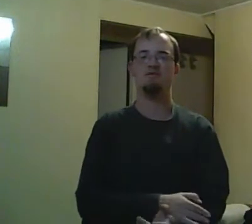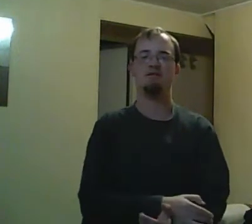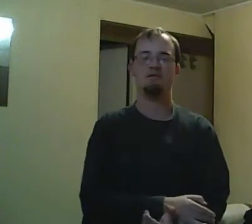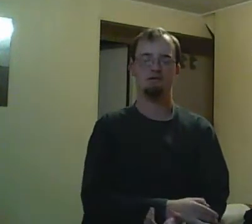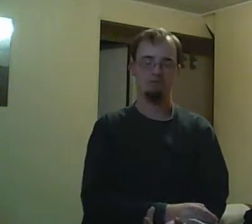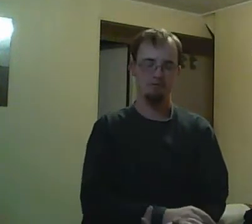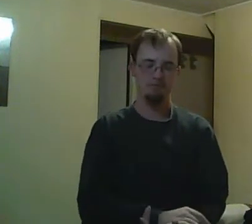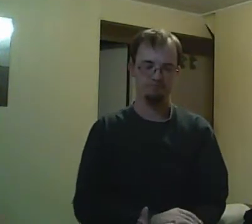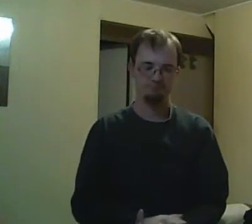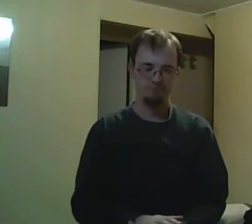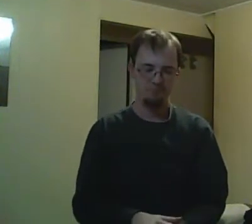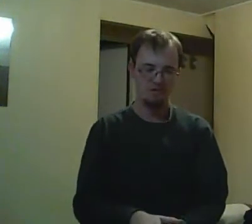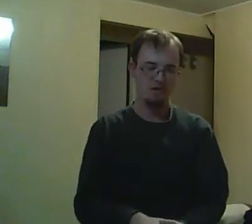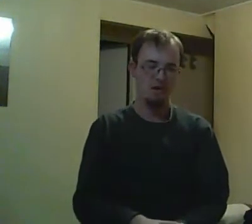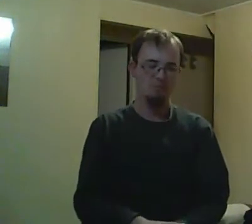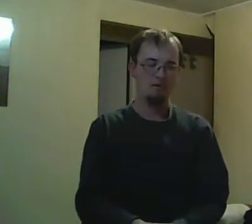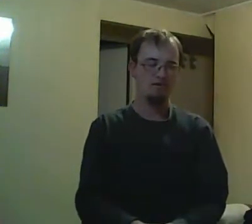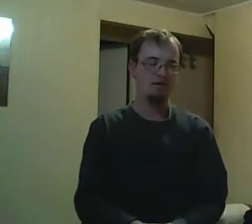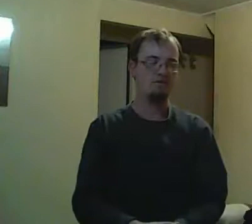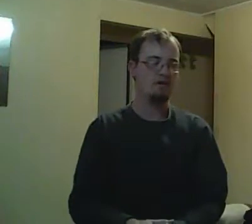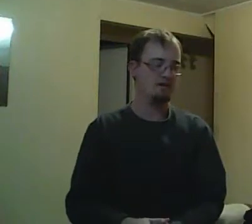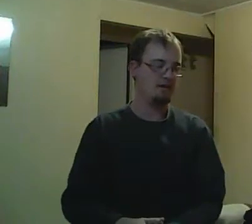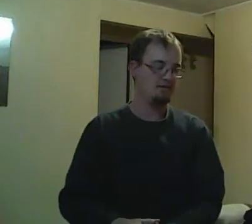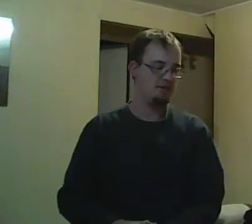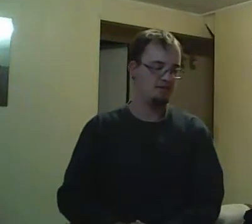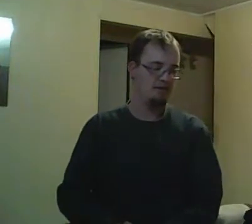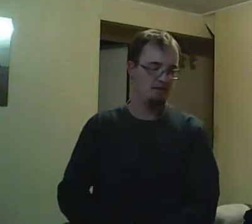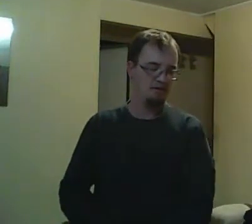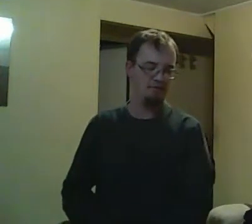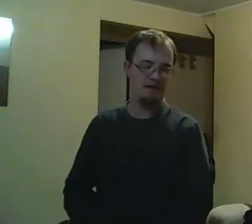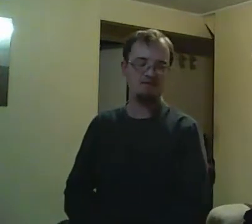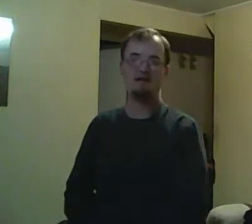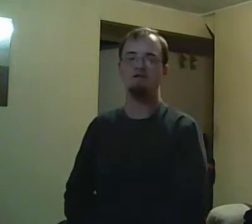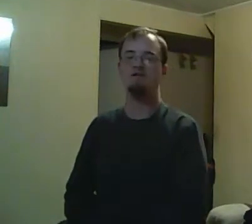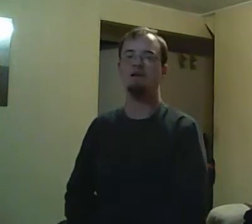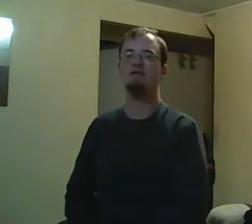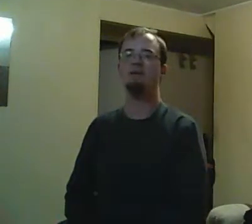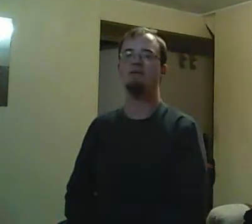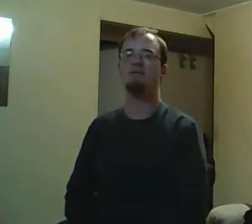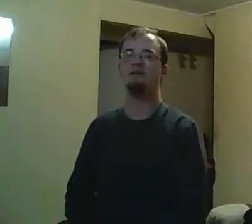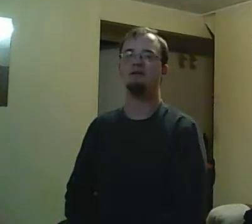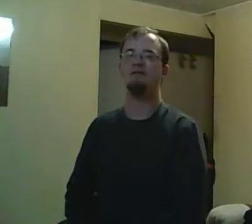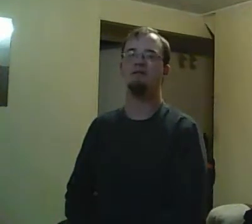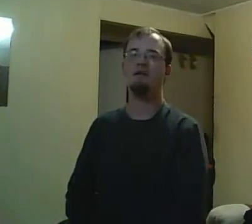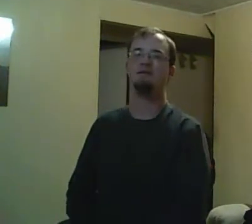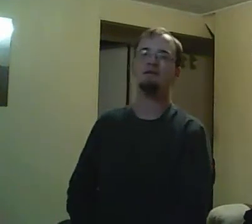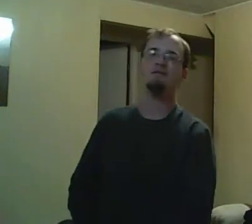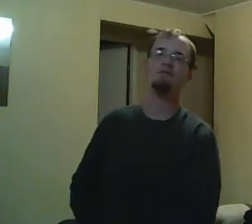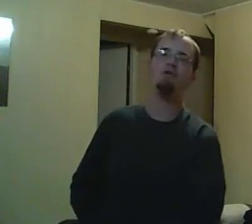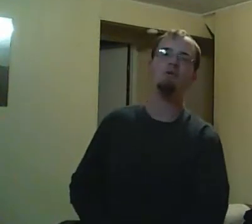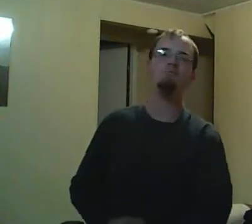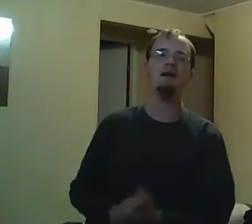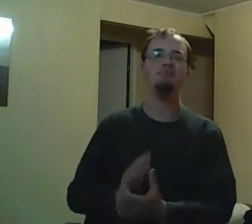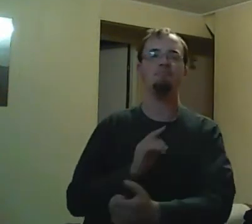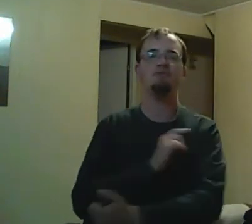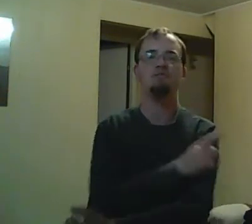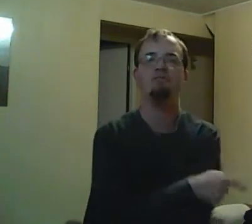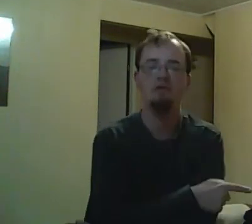has been for a long time. He thinks that everyone's going to back down to him. Not everyone. Even Snake.